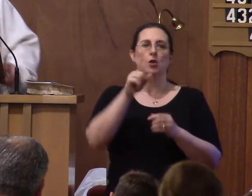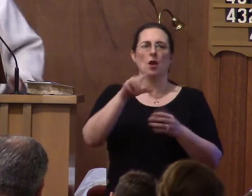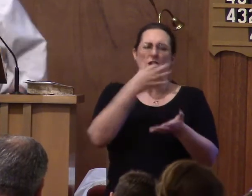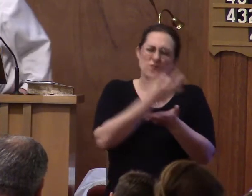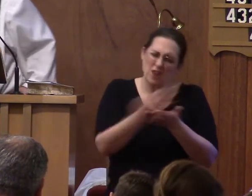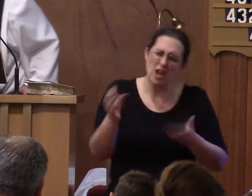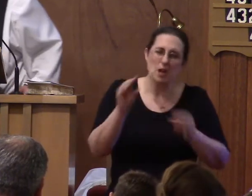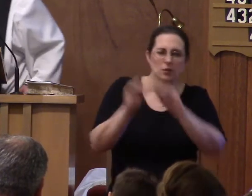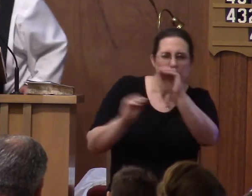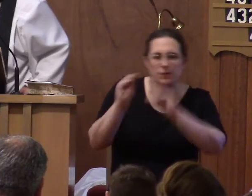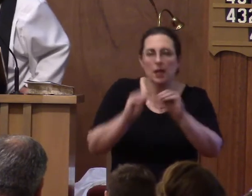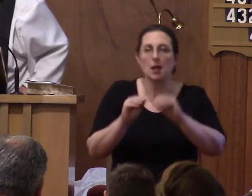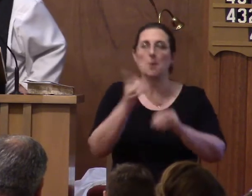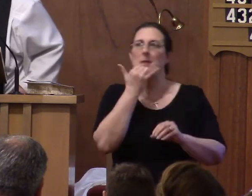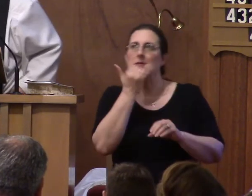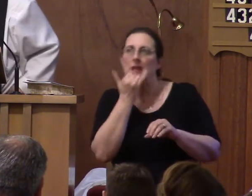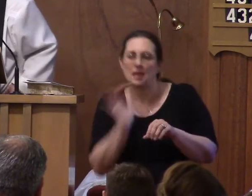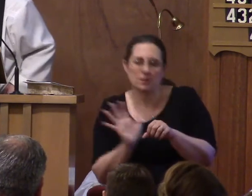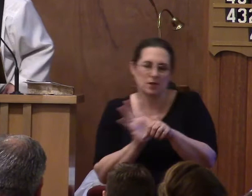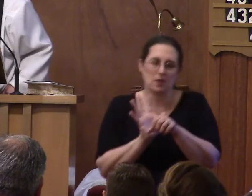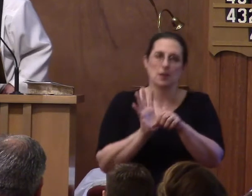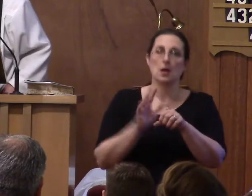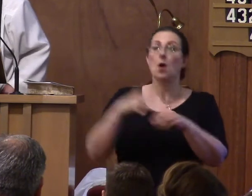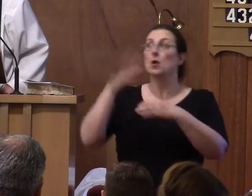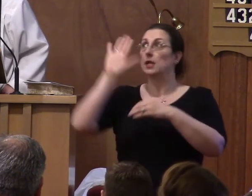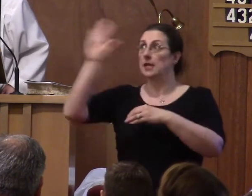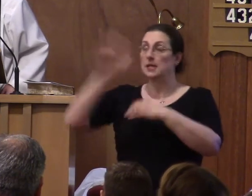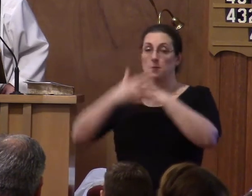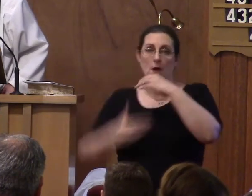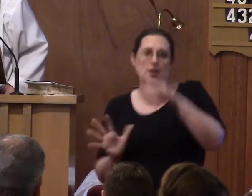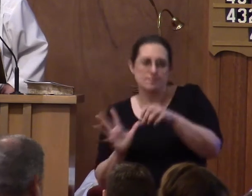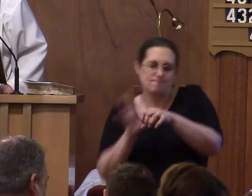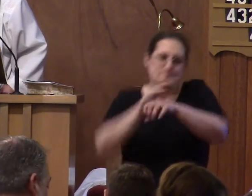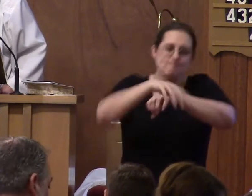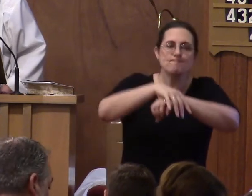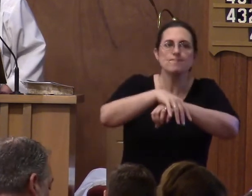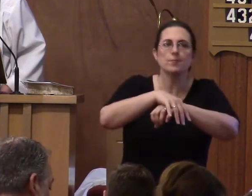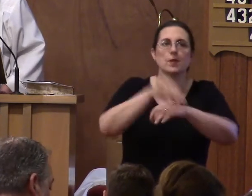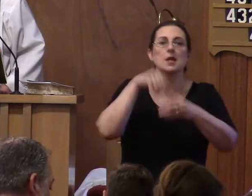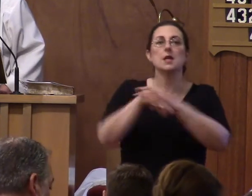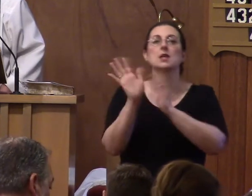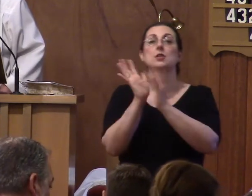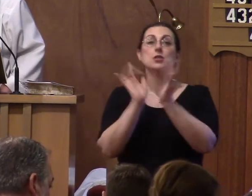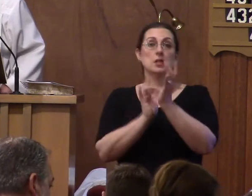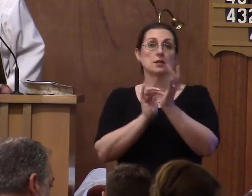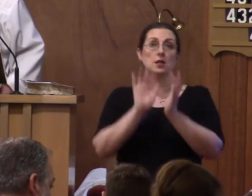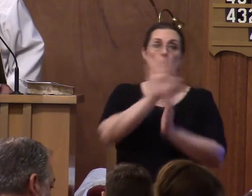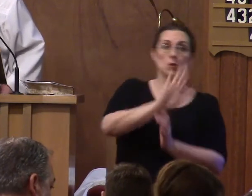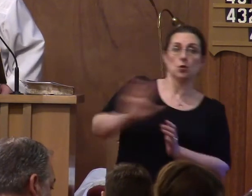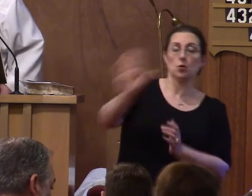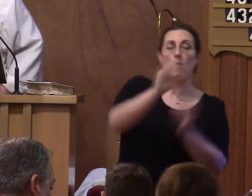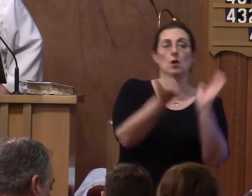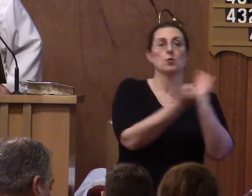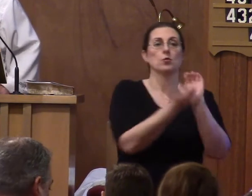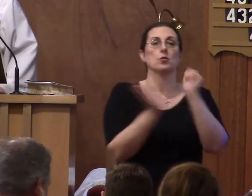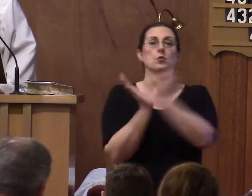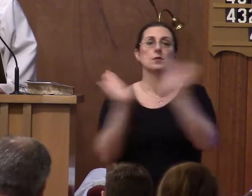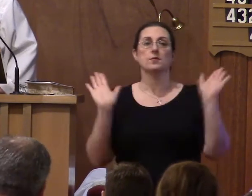mistakes covered up in the blood of Jesus. In Jesus, your crucified Christ, all the work is